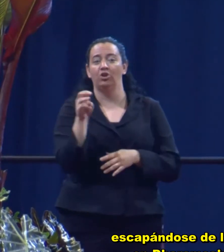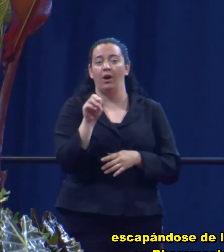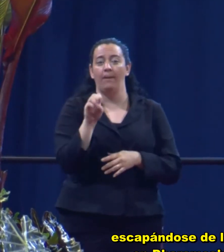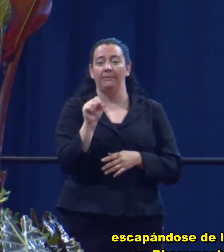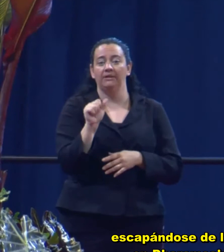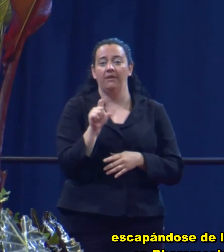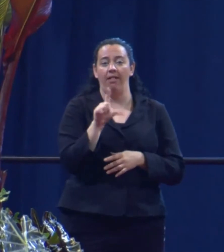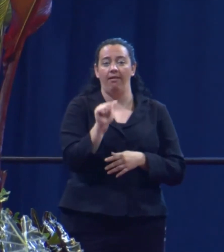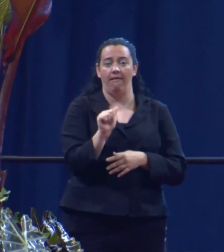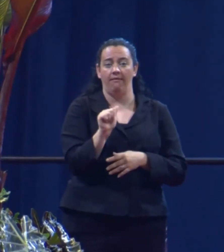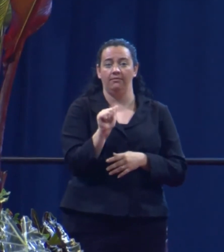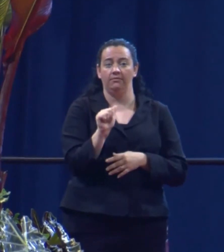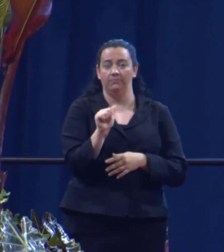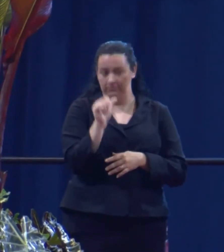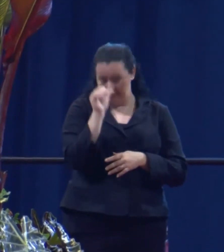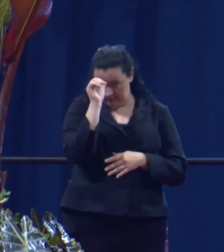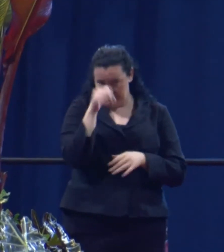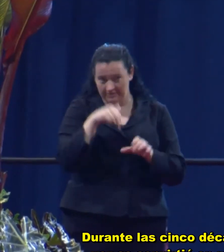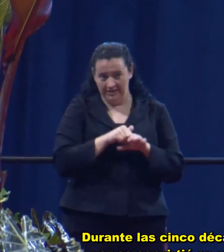in exile.